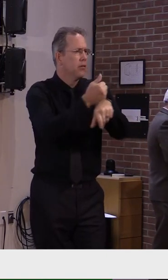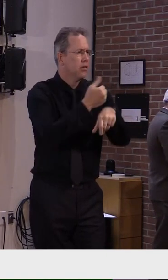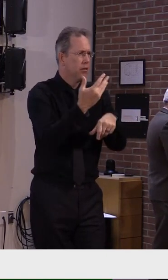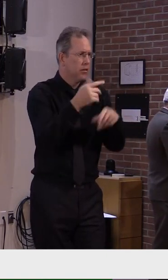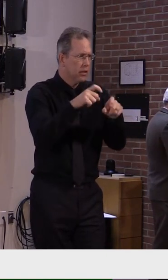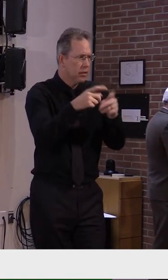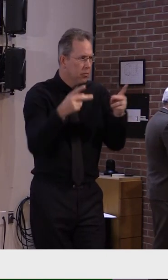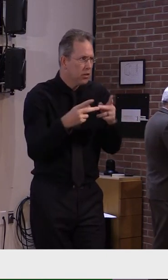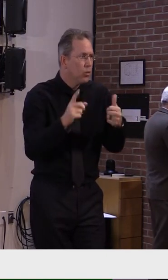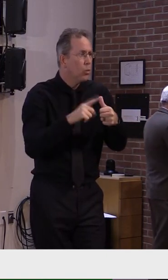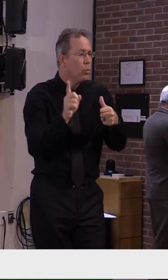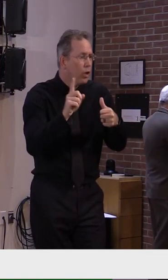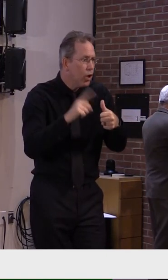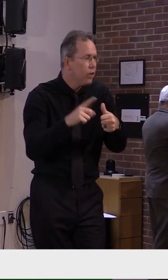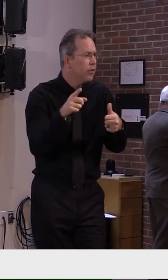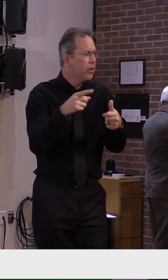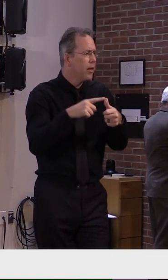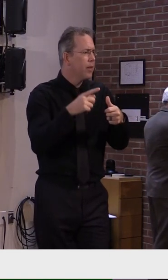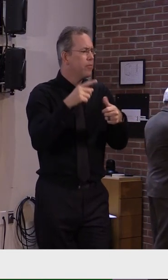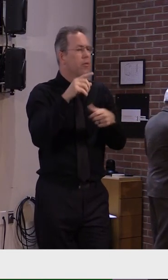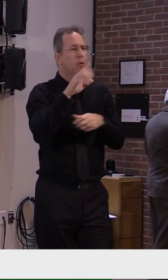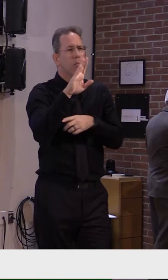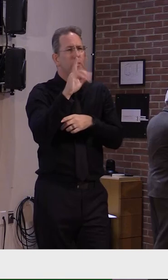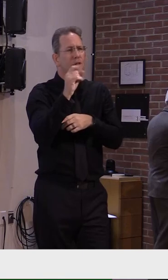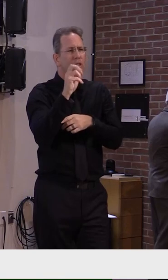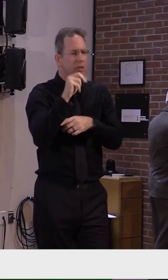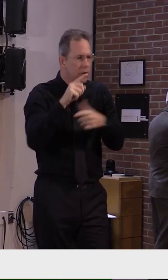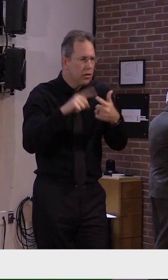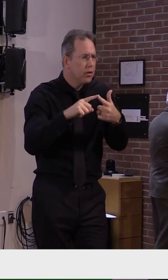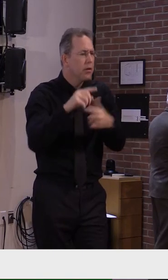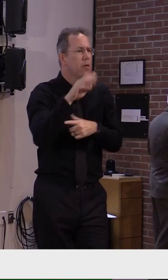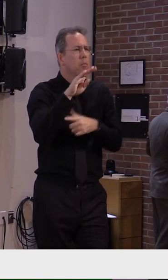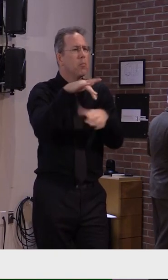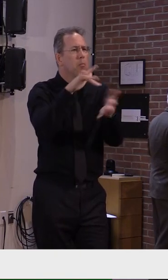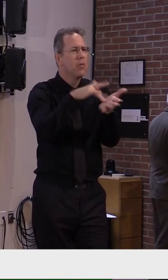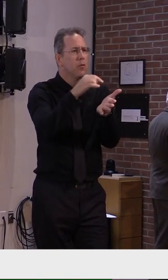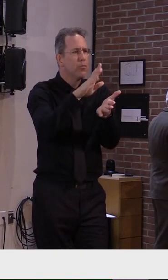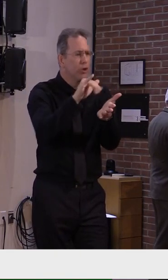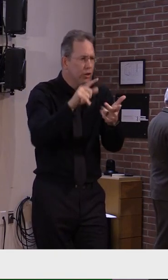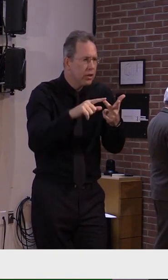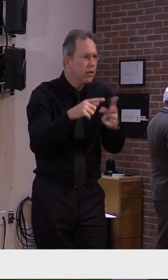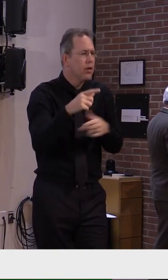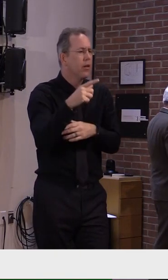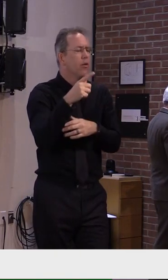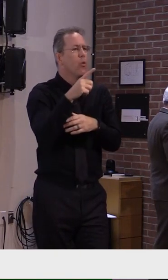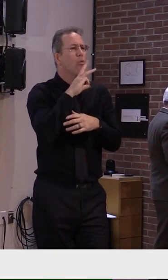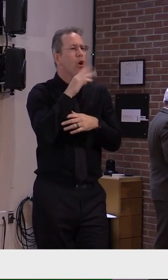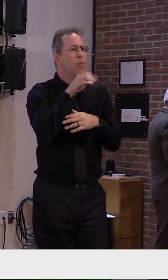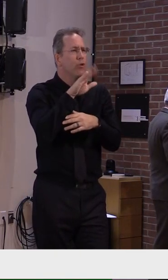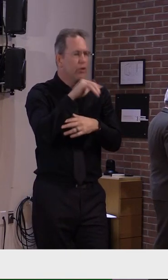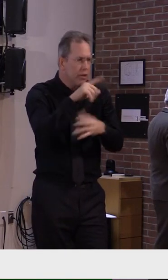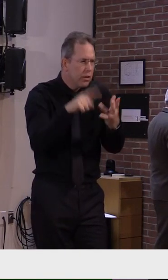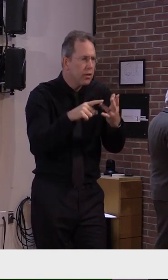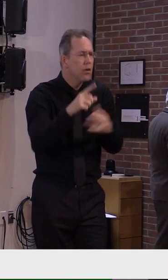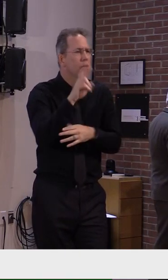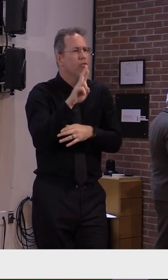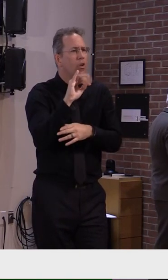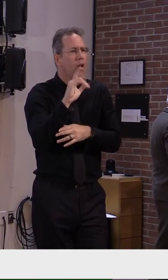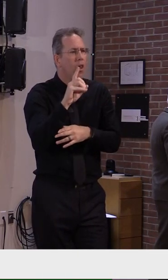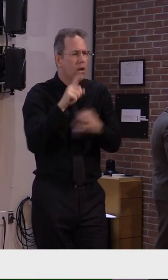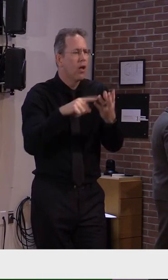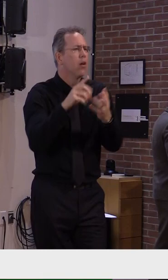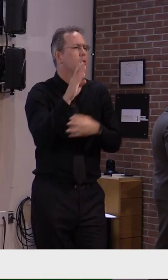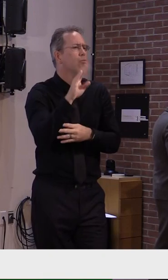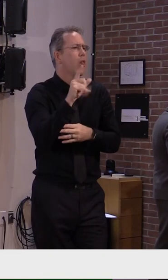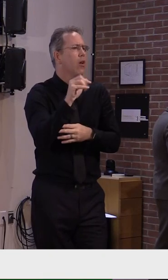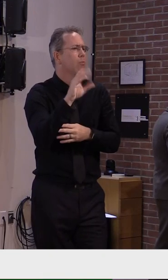Middlebury, Waterbury, Rutland, and Brattleboro. Which will operate seven days a week. By opening these